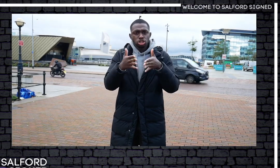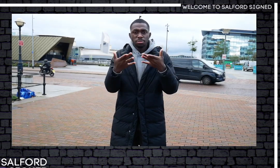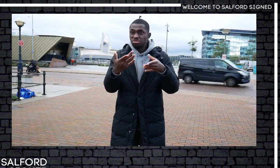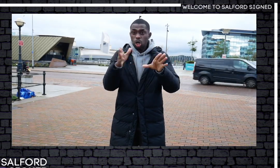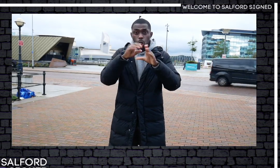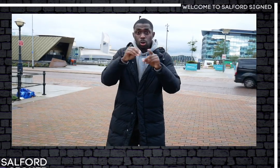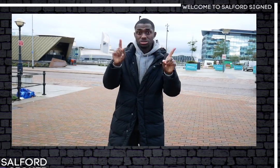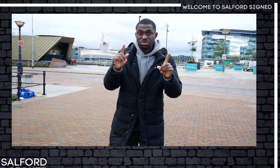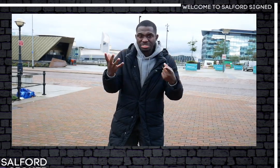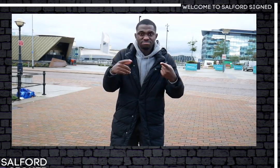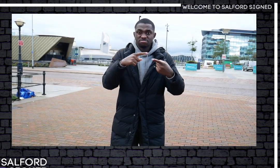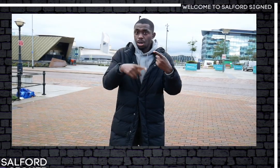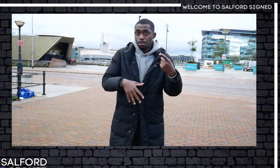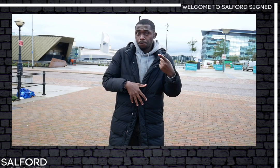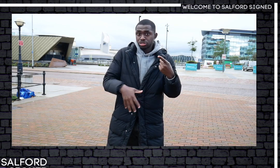and mental health services.